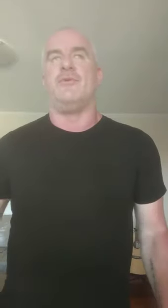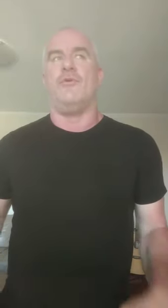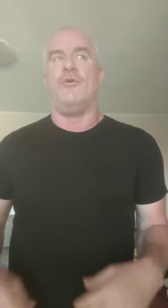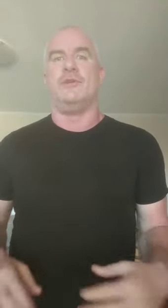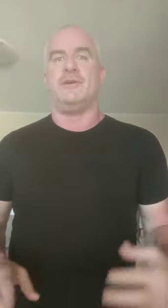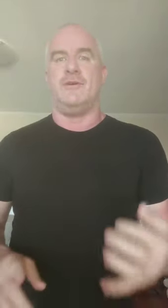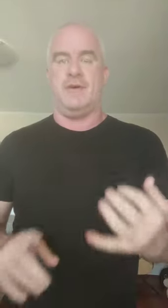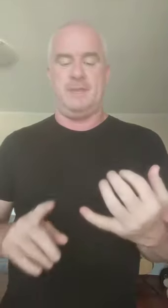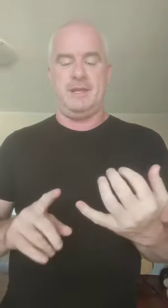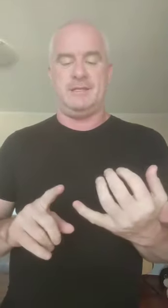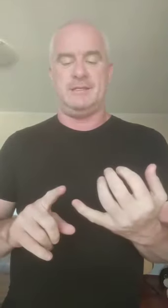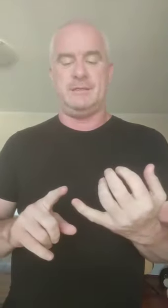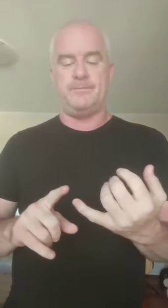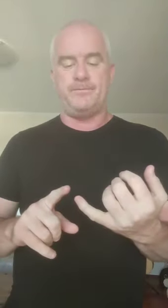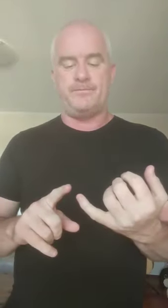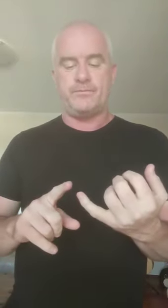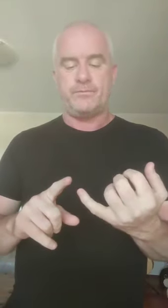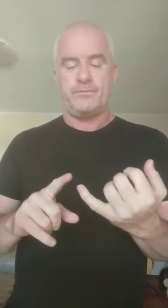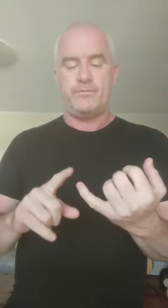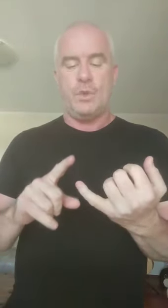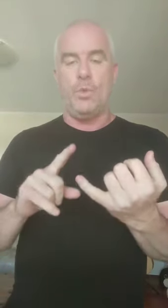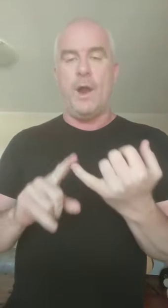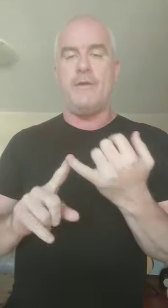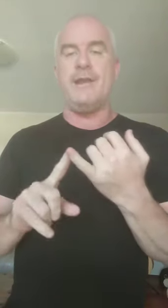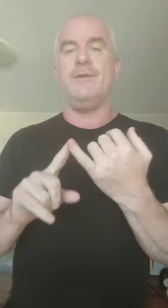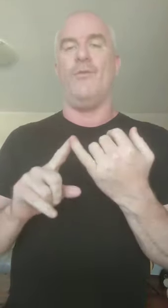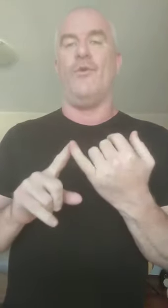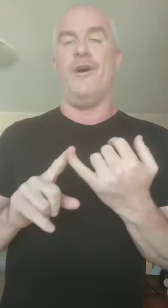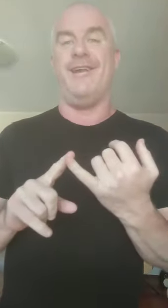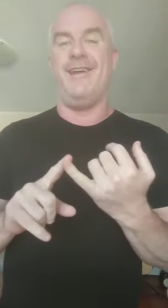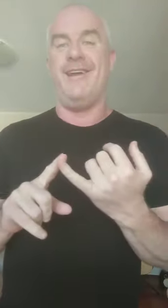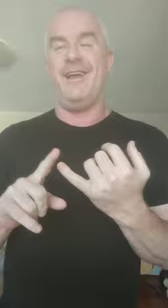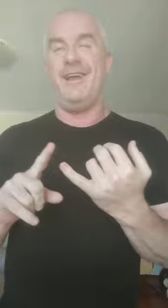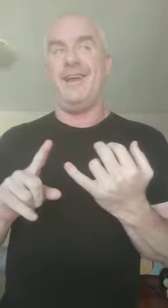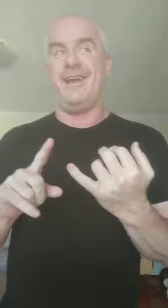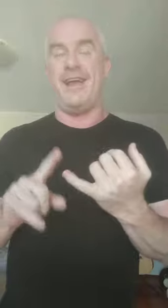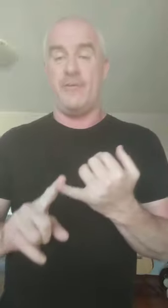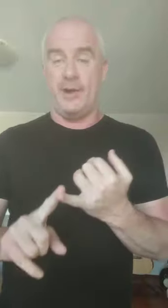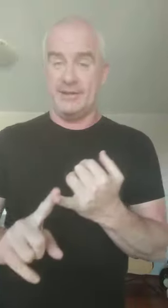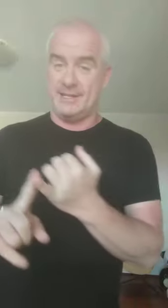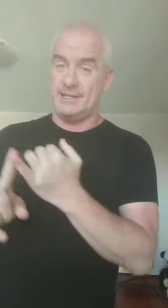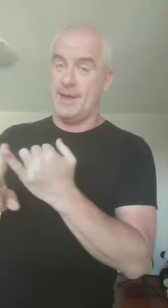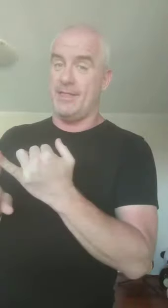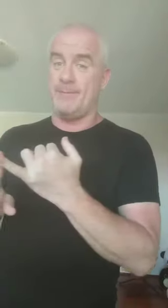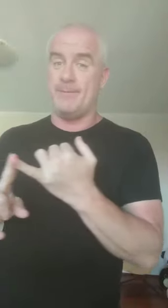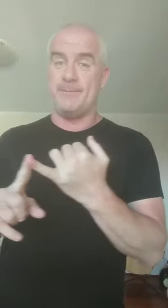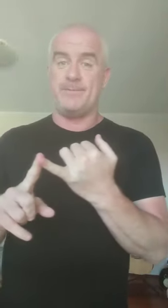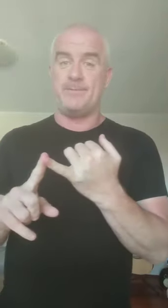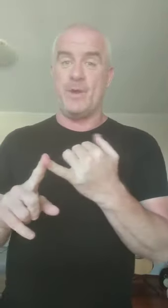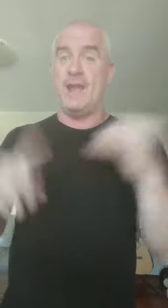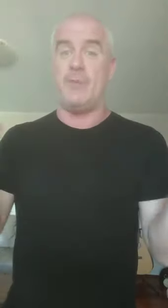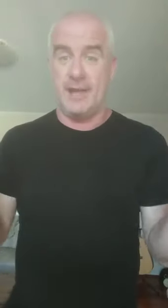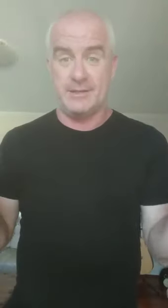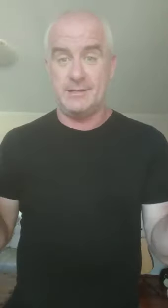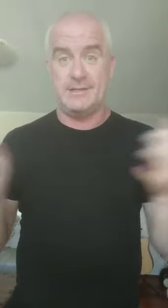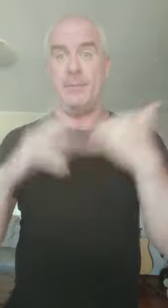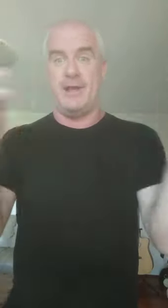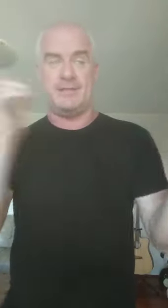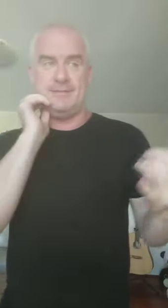all the time is worrying what everybody else thinks about them. Anybody else, somebody else